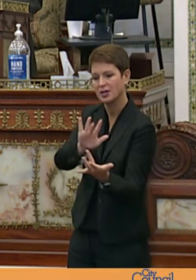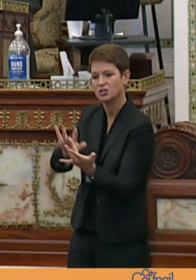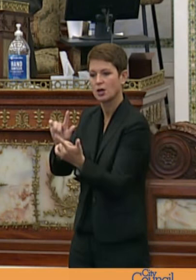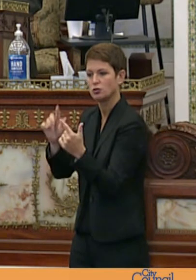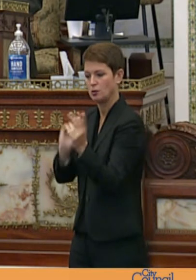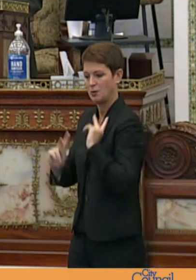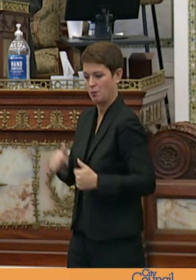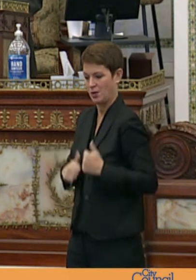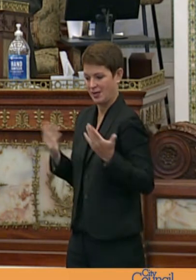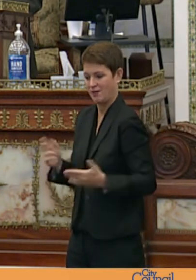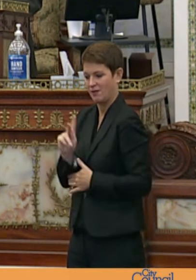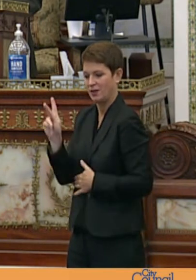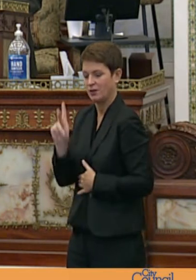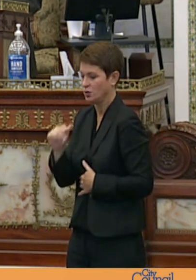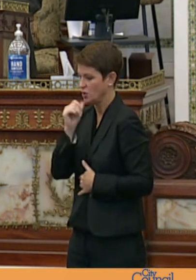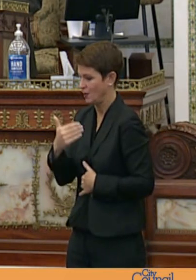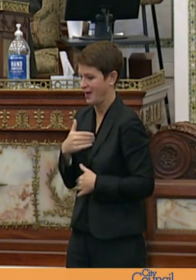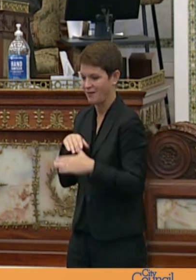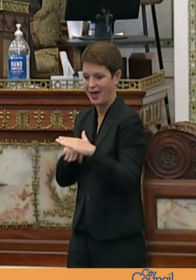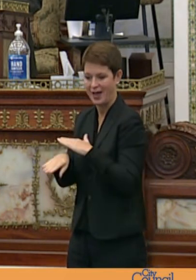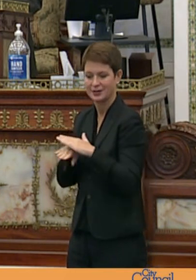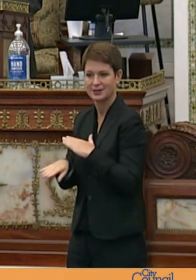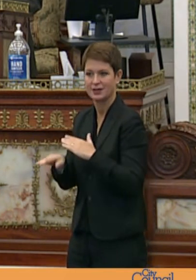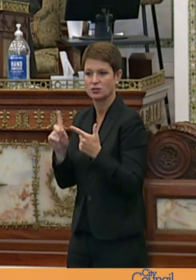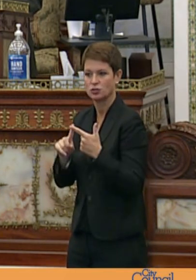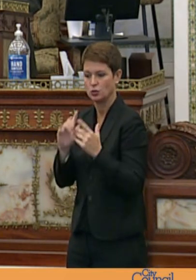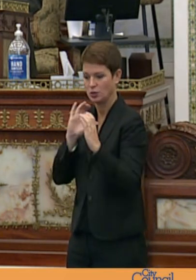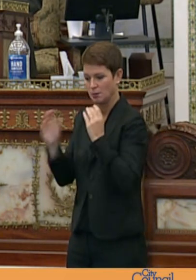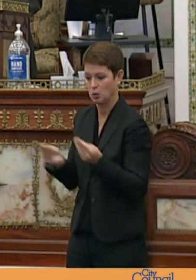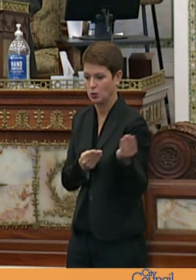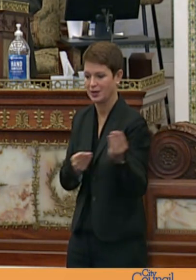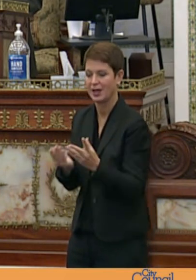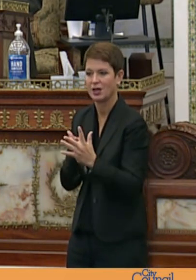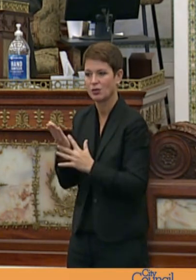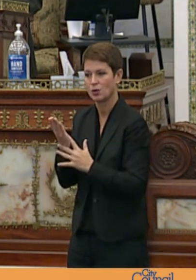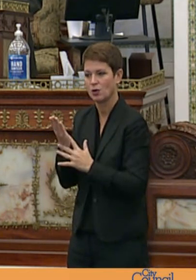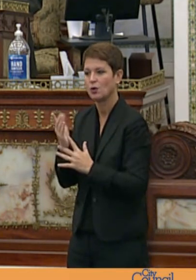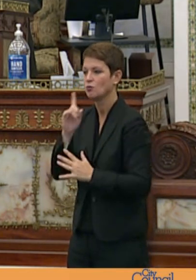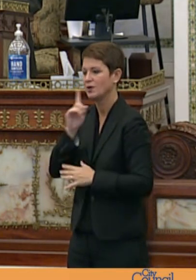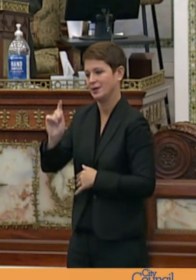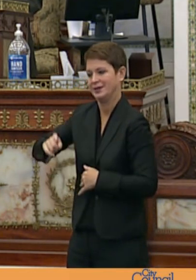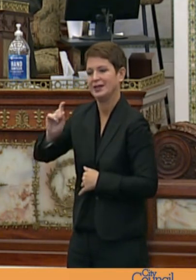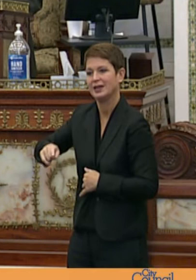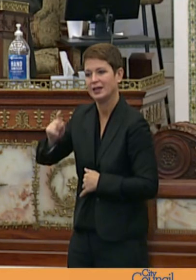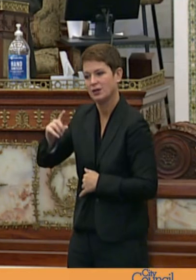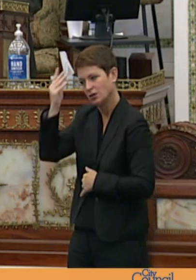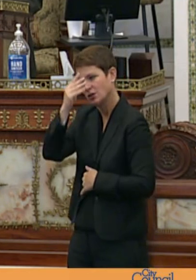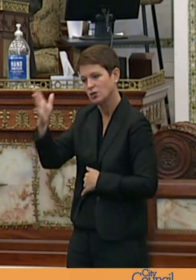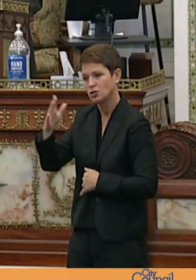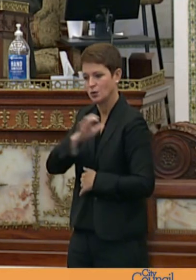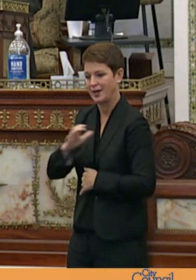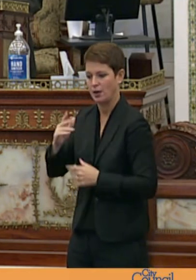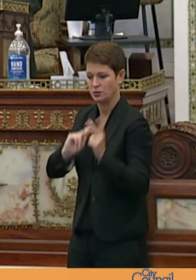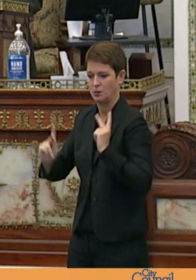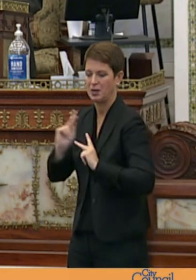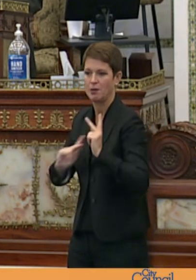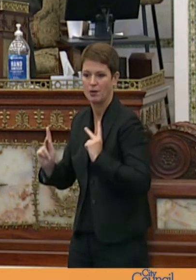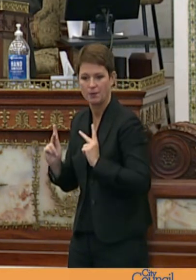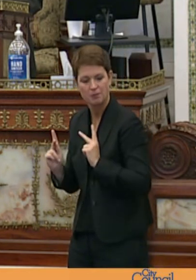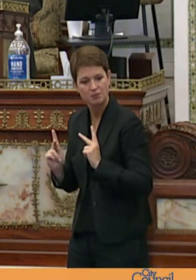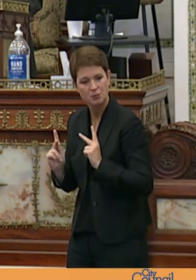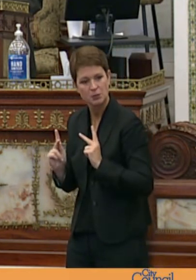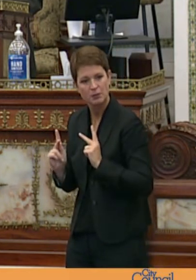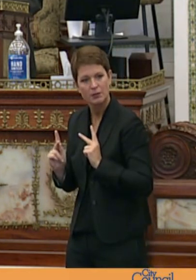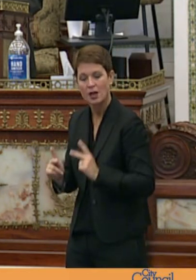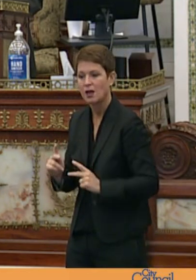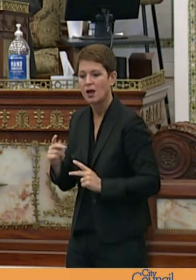residents who do not have access to communicate their real needs to their council people i just like